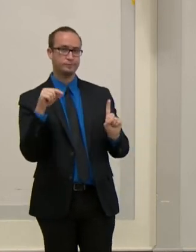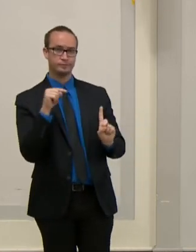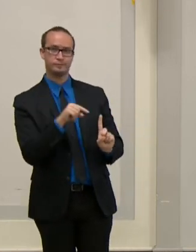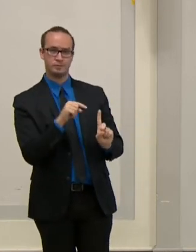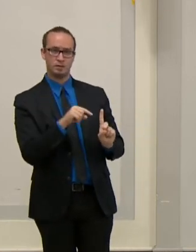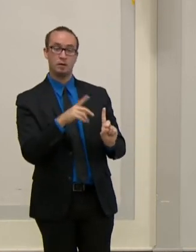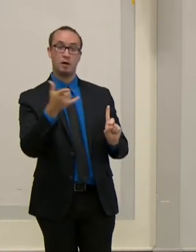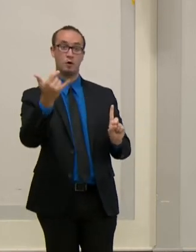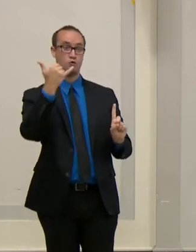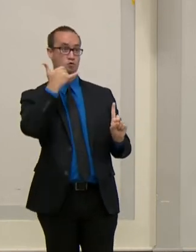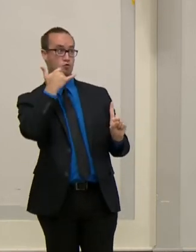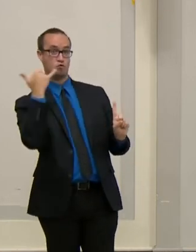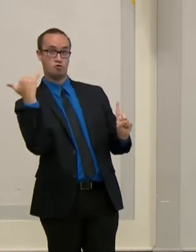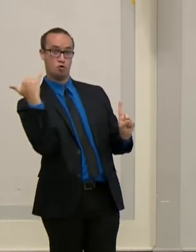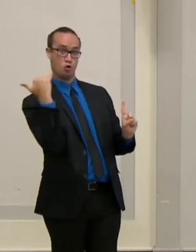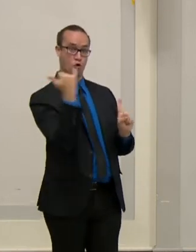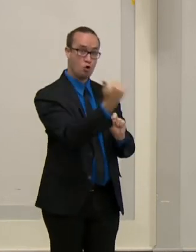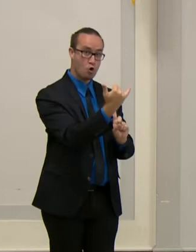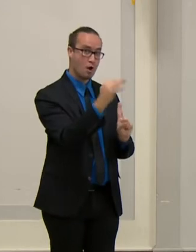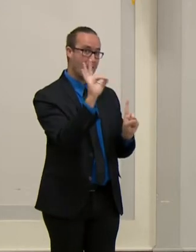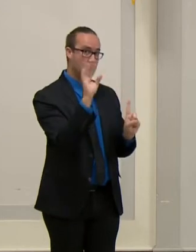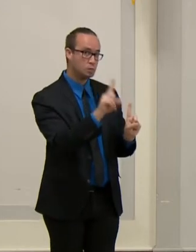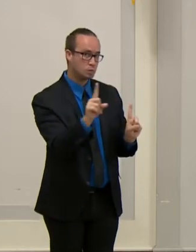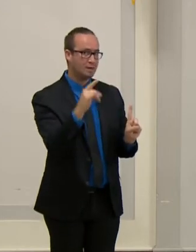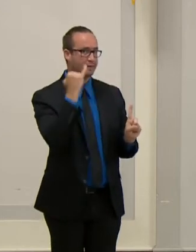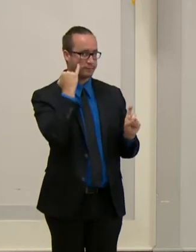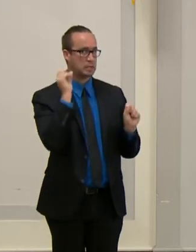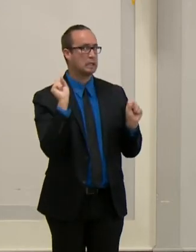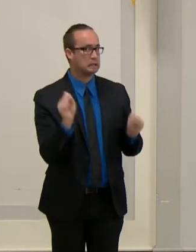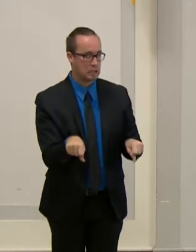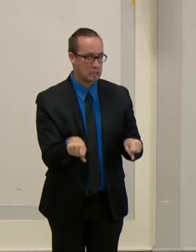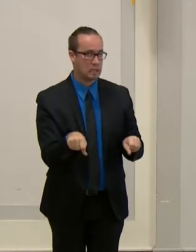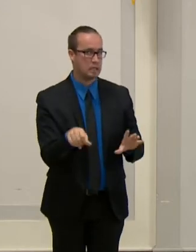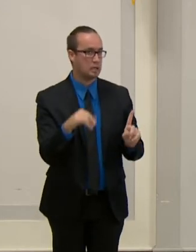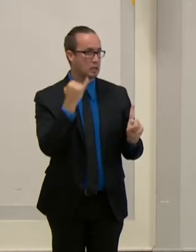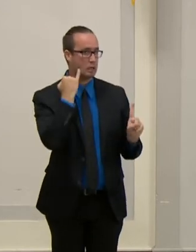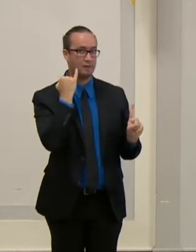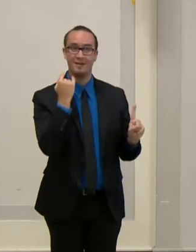call if you can, text if you can. And now we'll take a few questions.